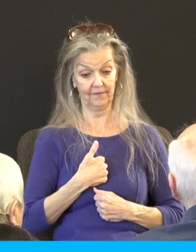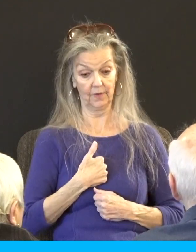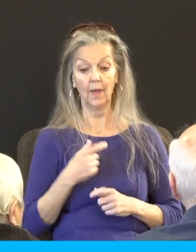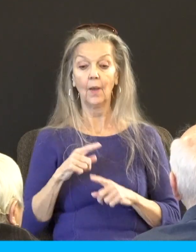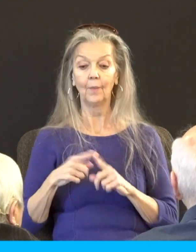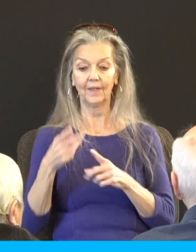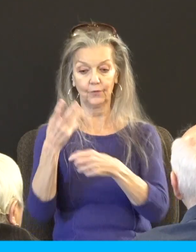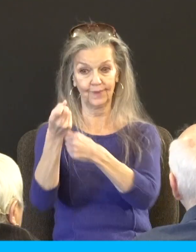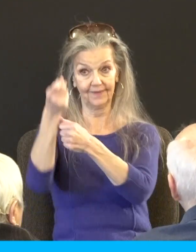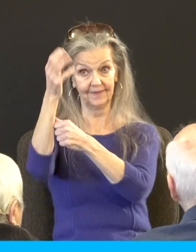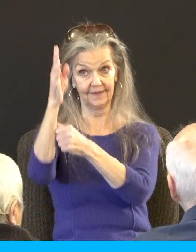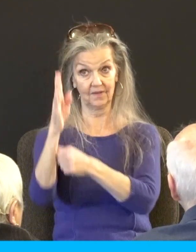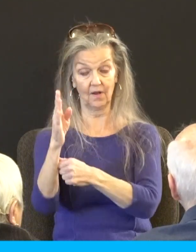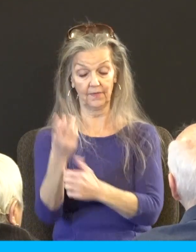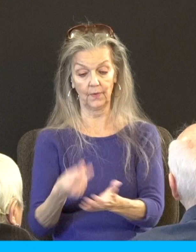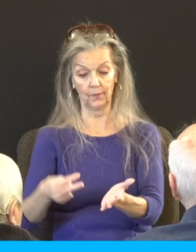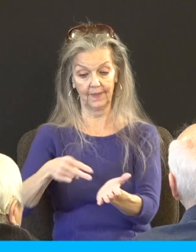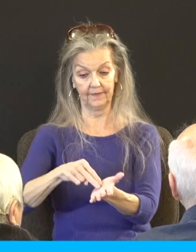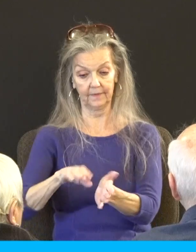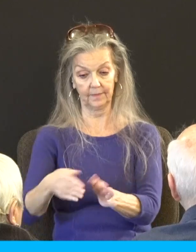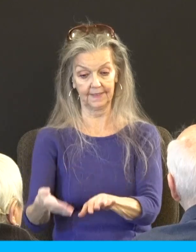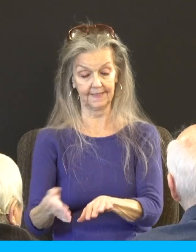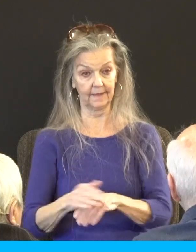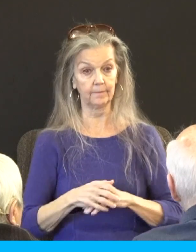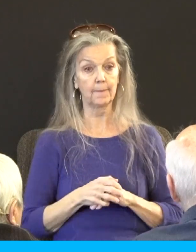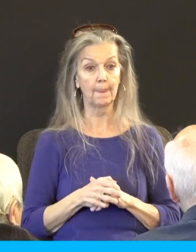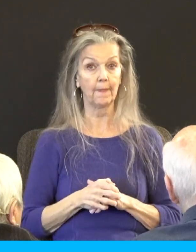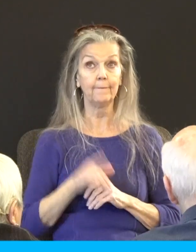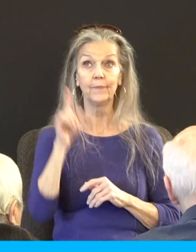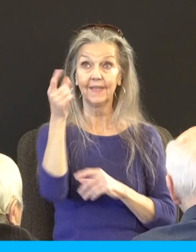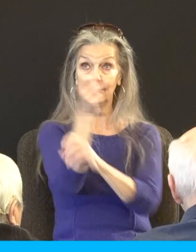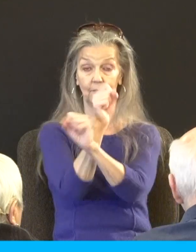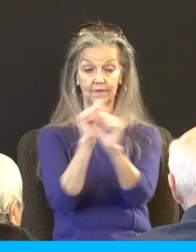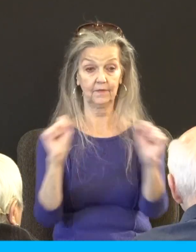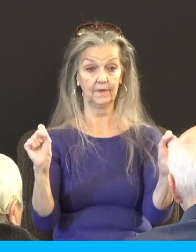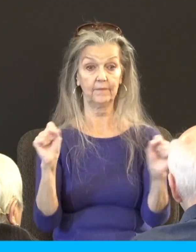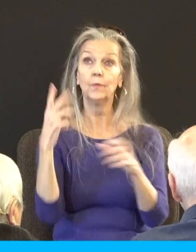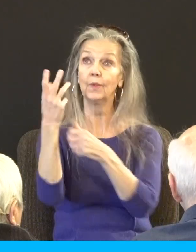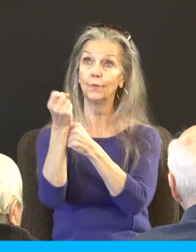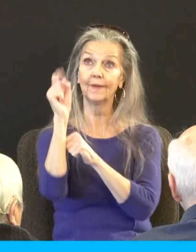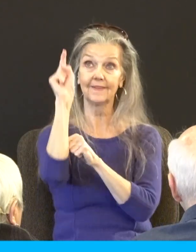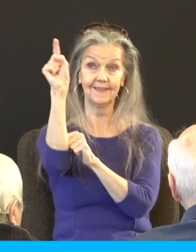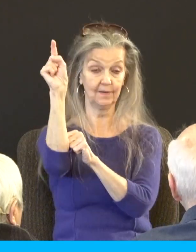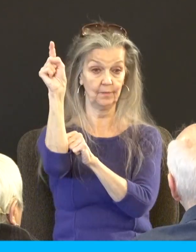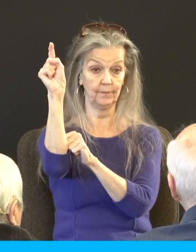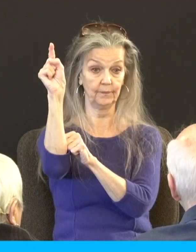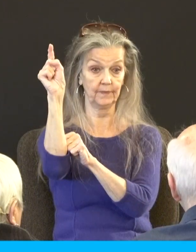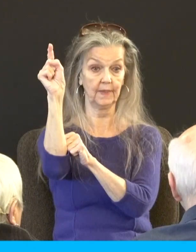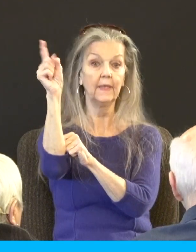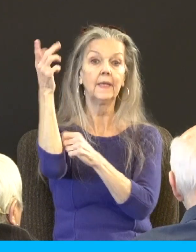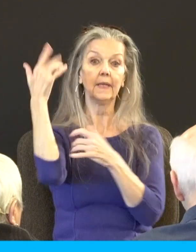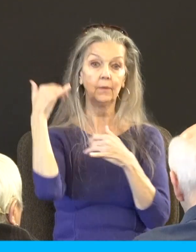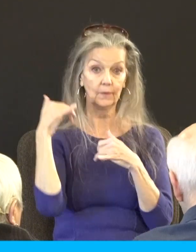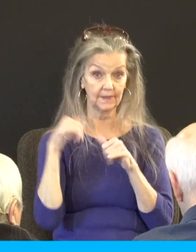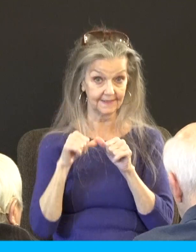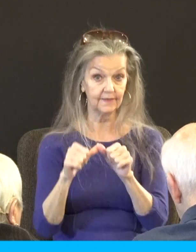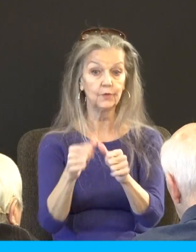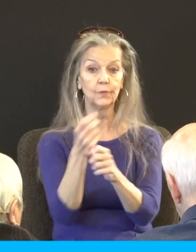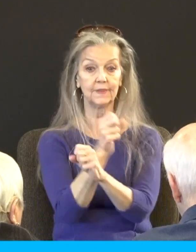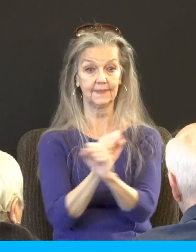who delivered us from so great a death, and doth deliver in whom we trust that he will yet deliver us. Faith increases, by the